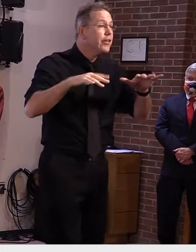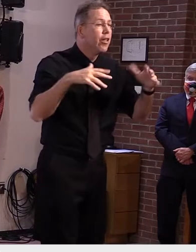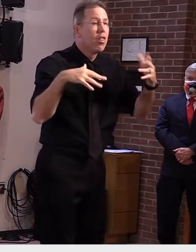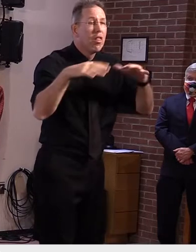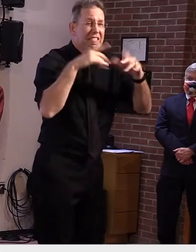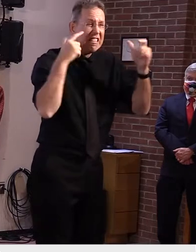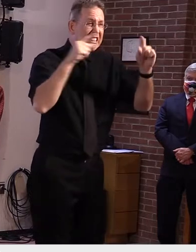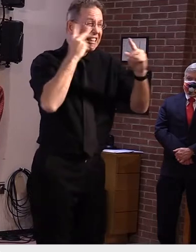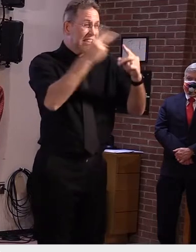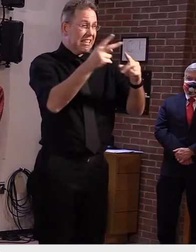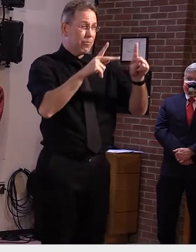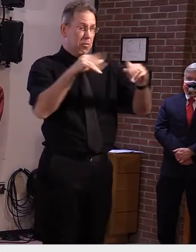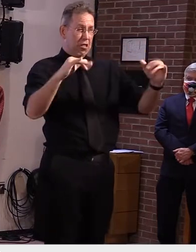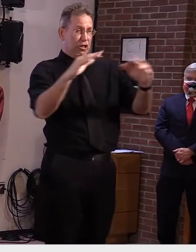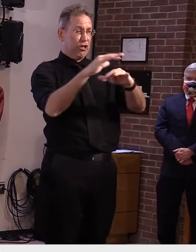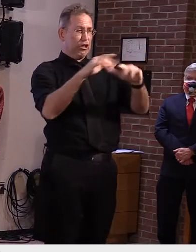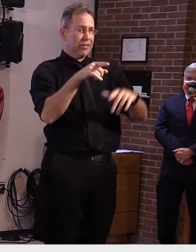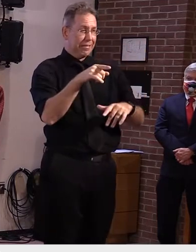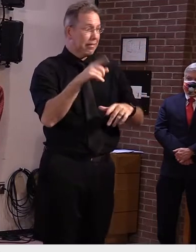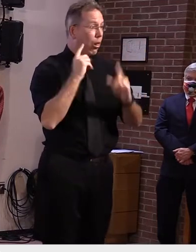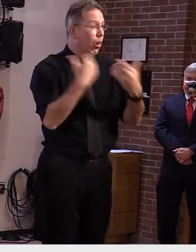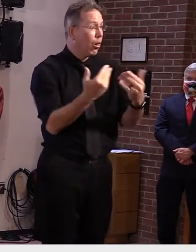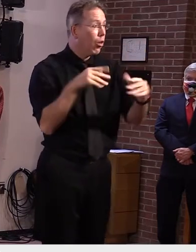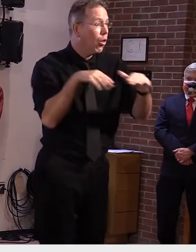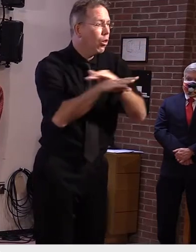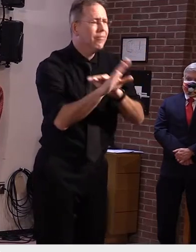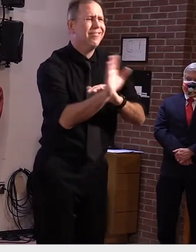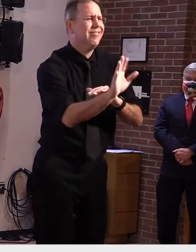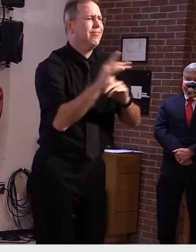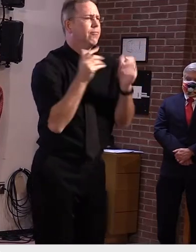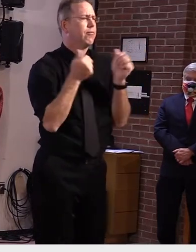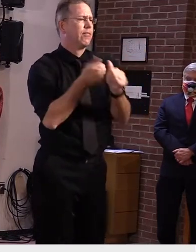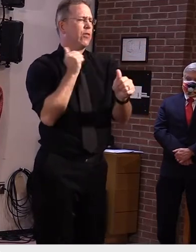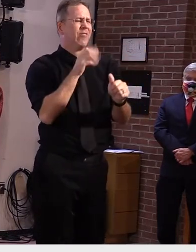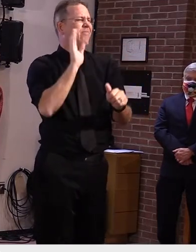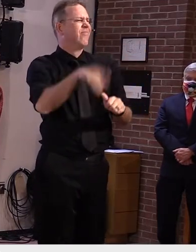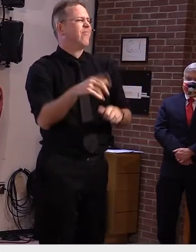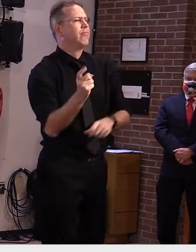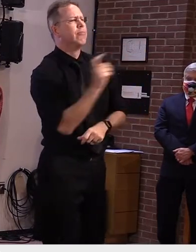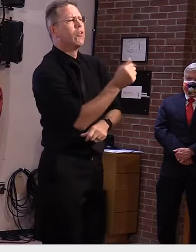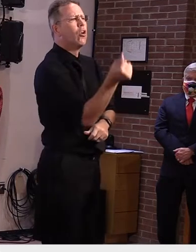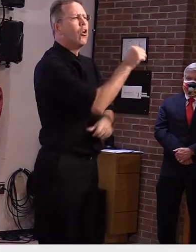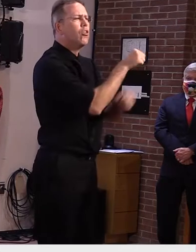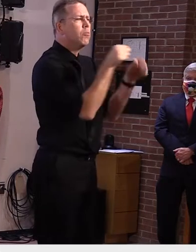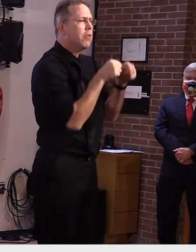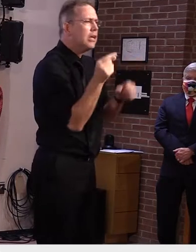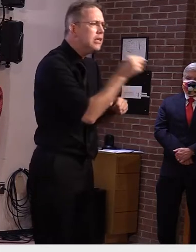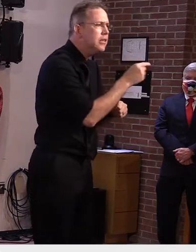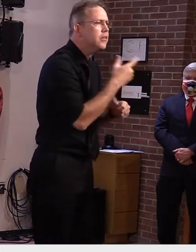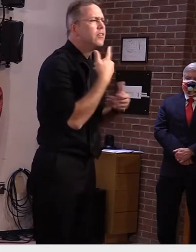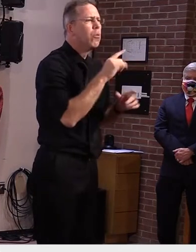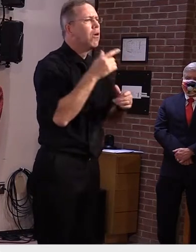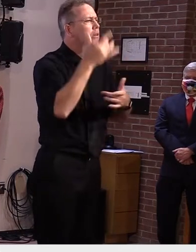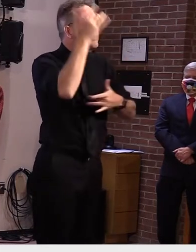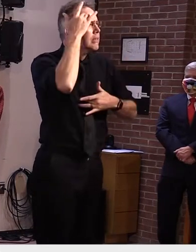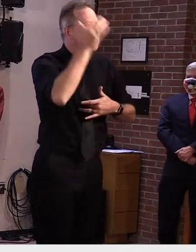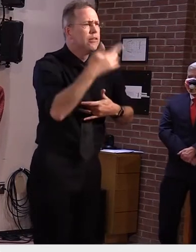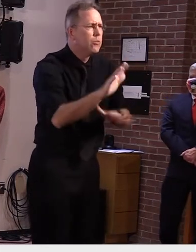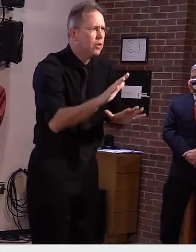And as always, if you're sick, please stay home. You can eat the candy you bought, just don't tell our nutrition staff.